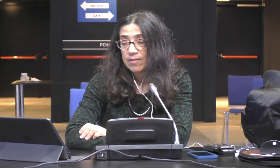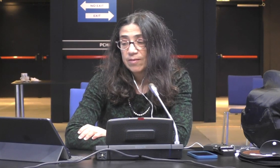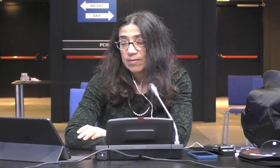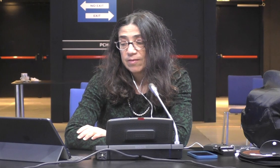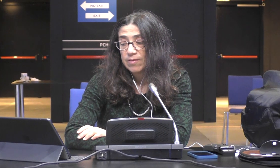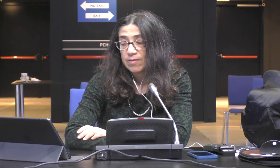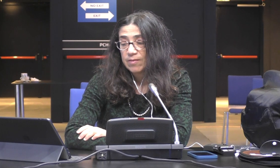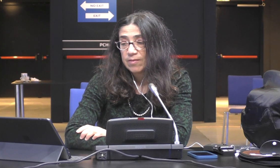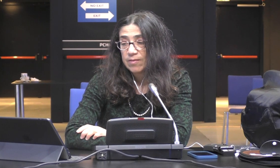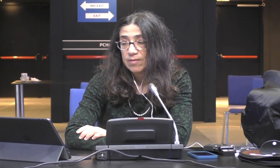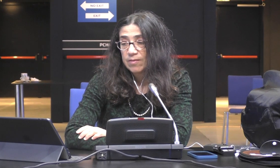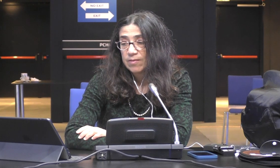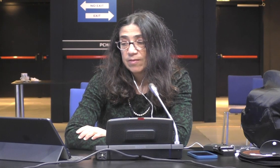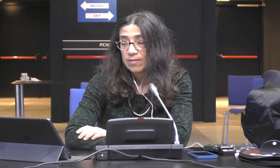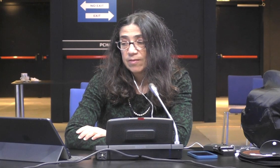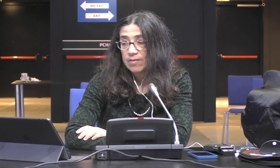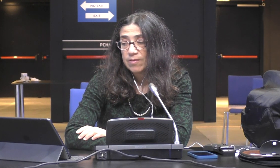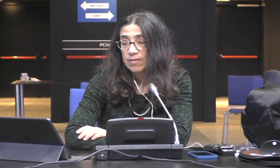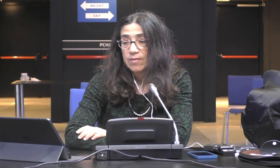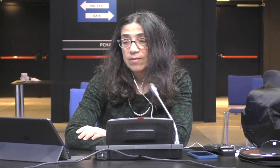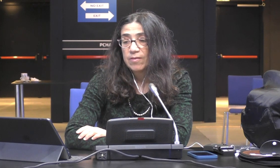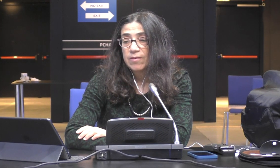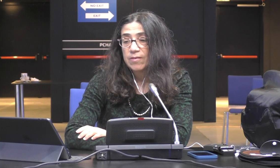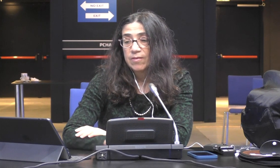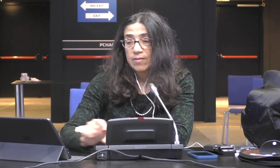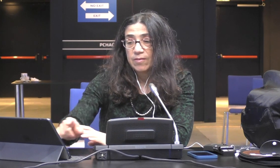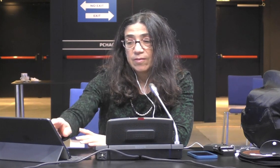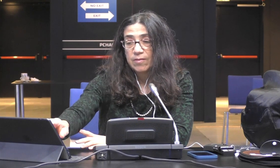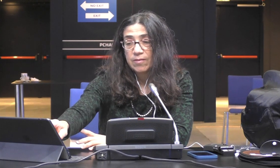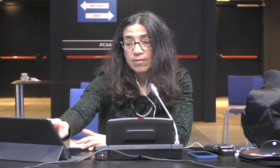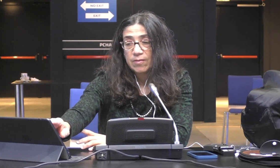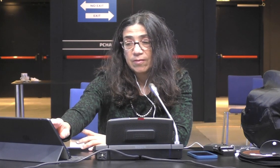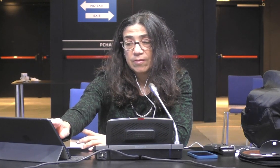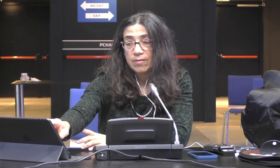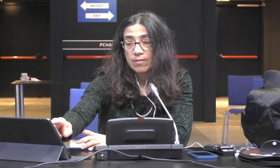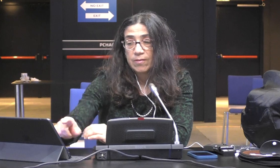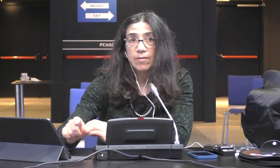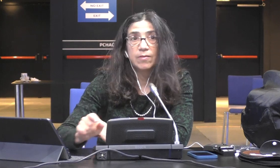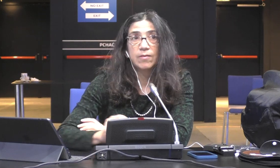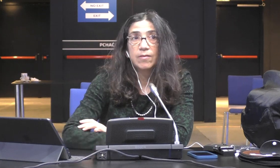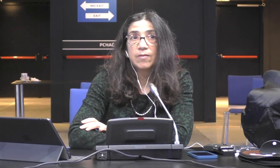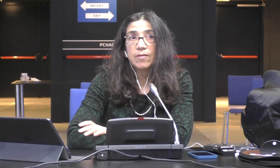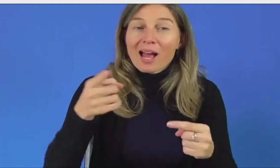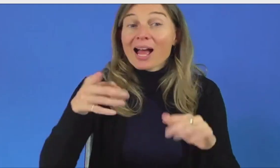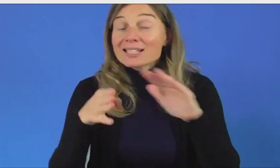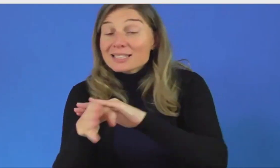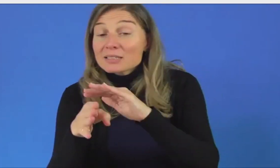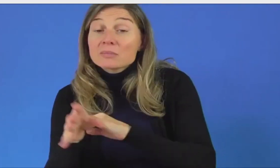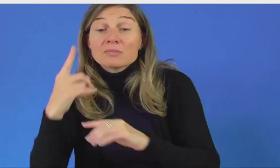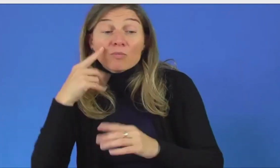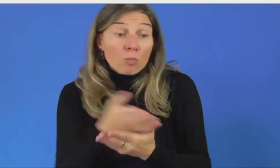for me to talk about accessibility for persons with disabilities, and